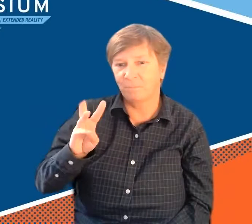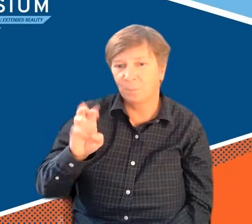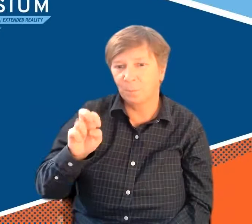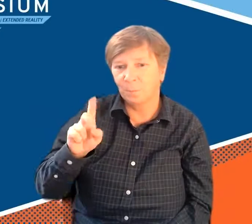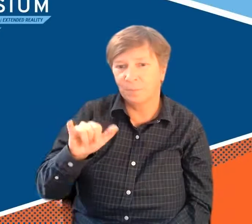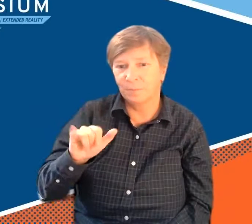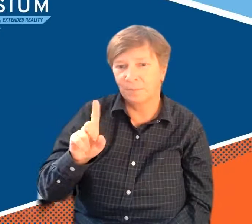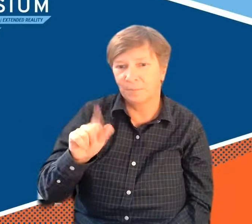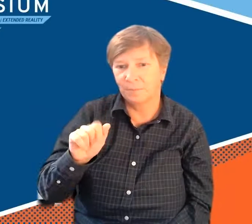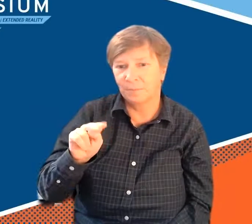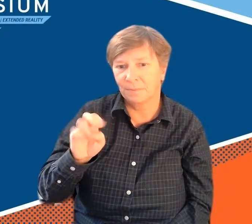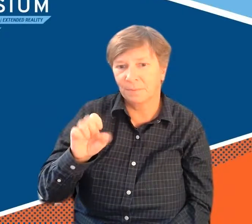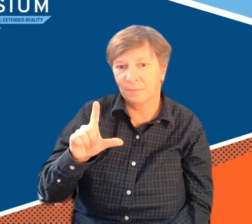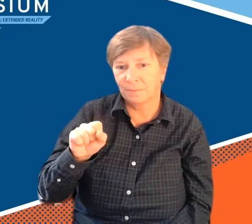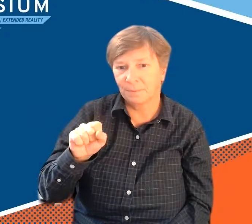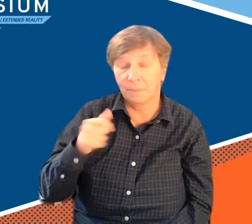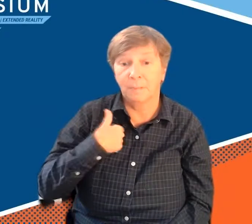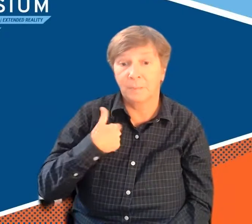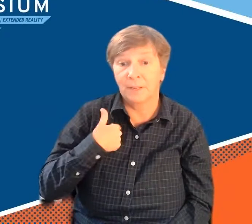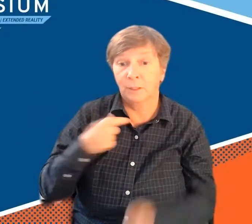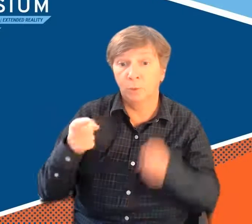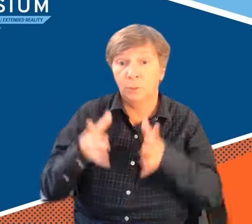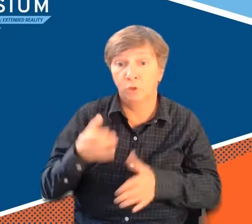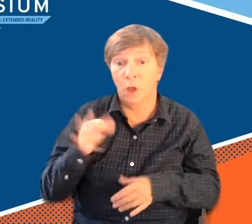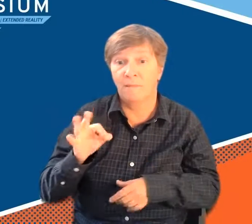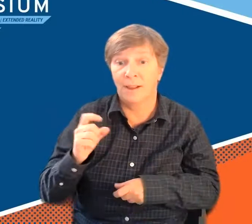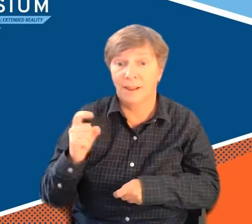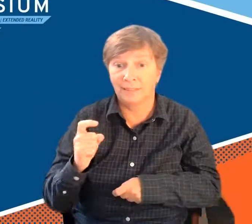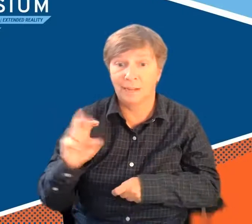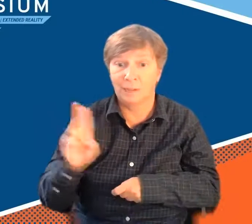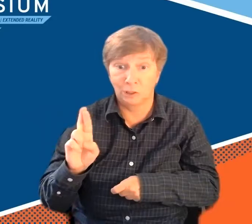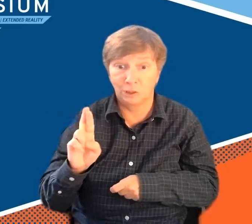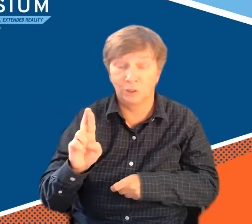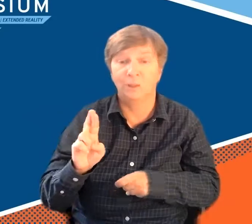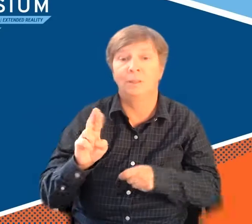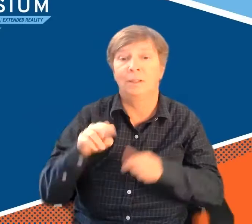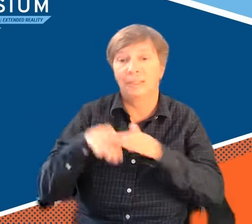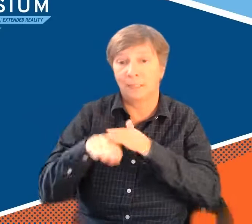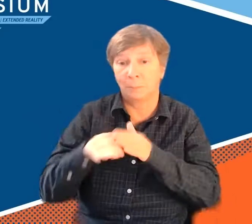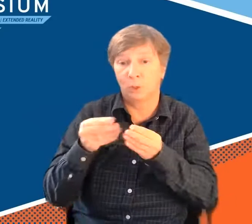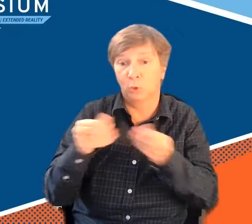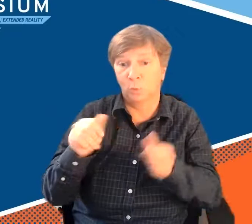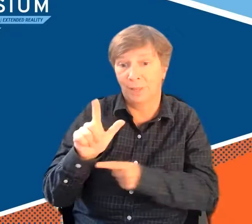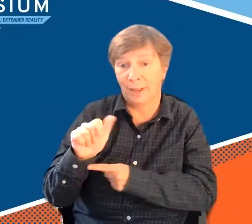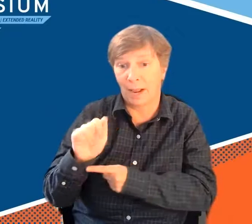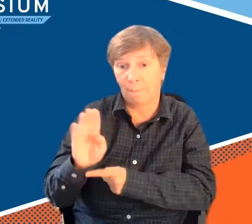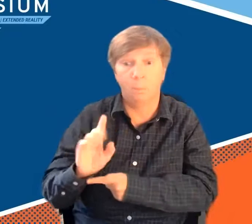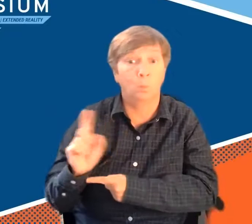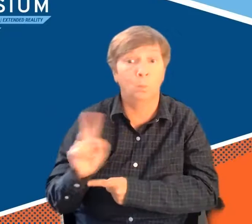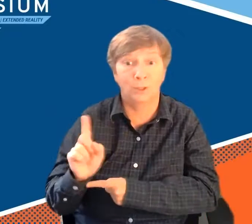Hello, everyone. My name is Wendy Dannels. I'm the director of the Accessibility Solutions Lab,